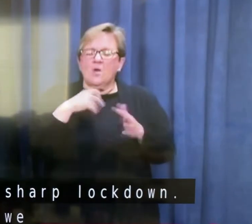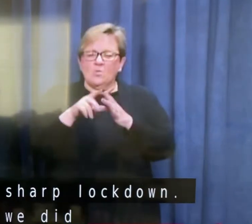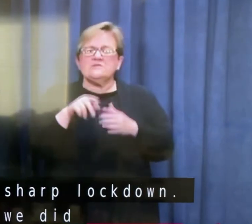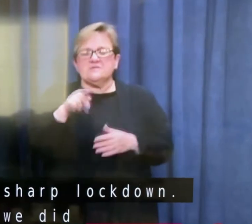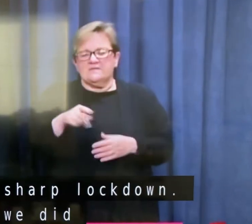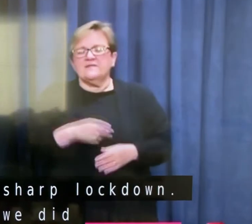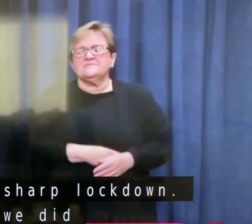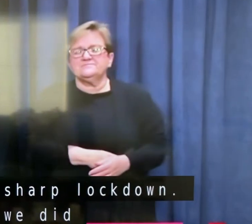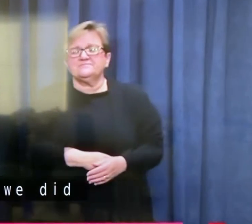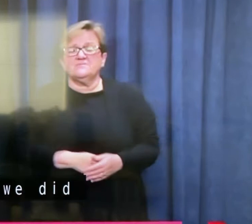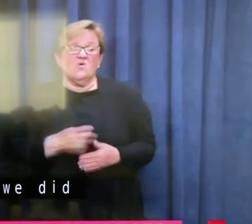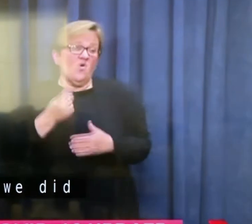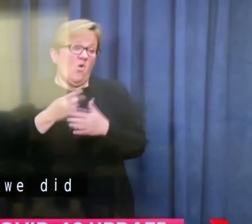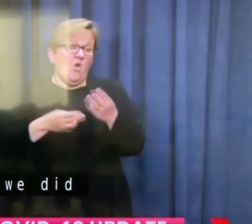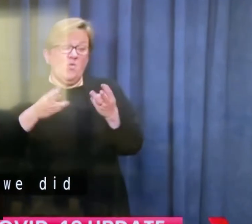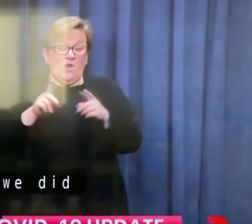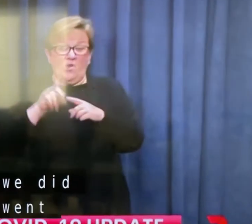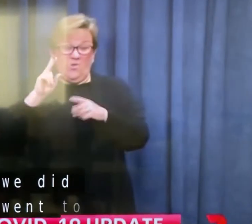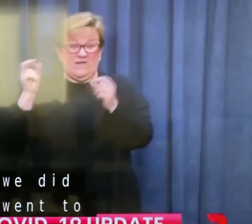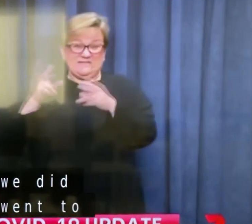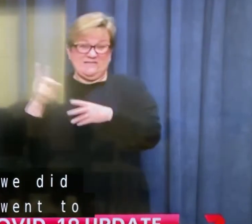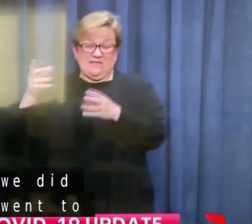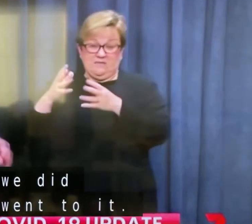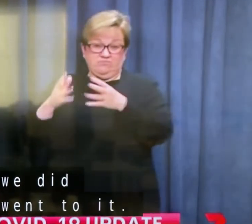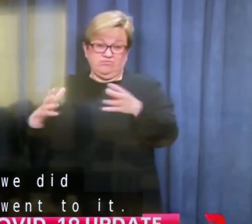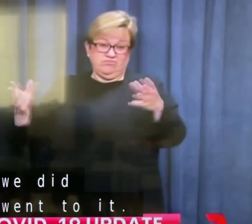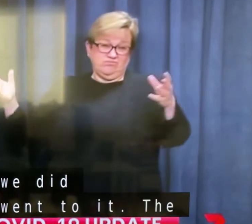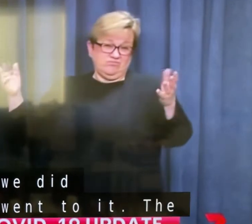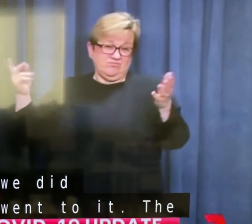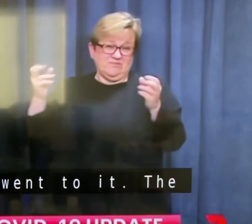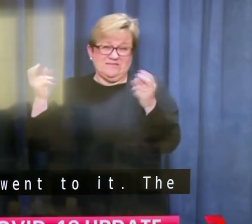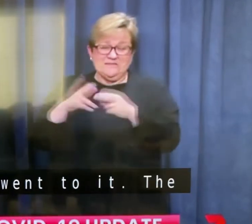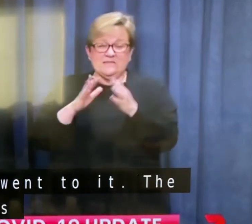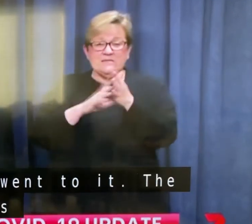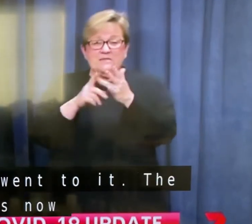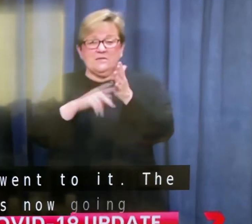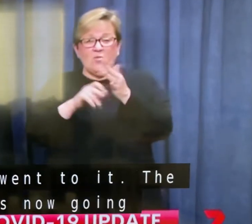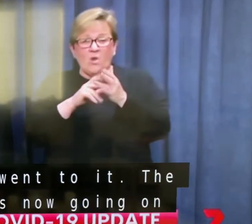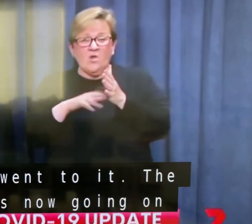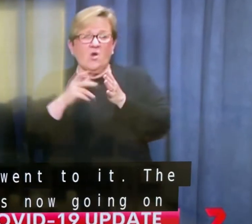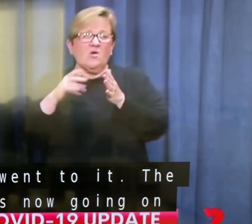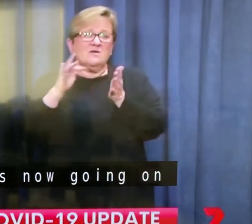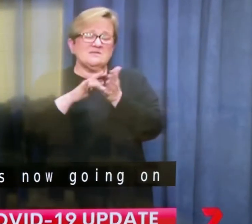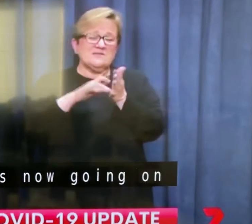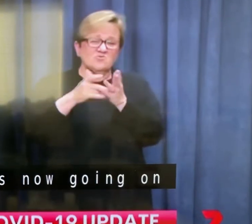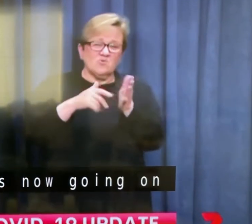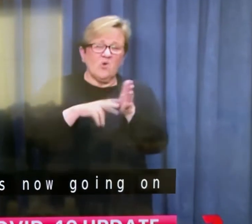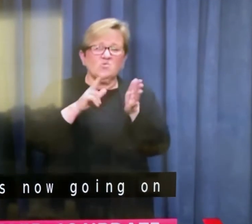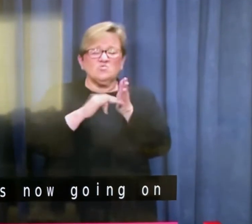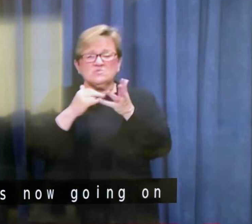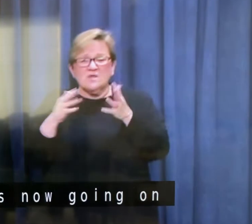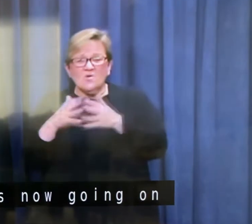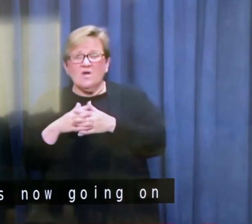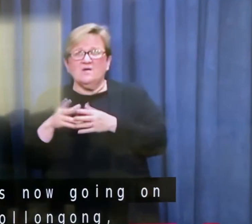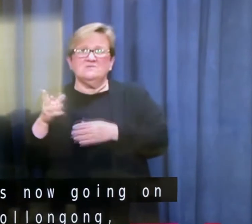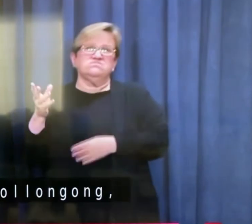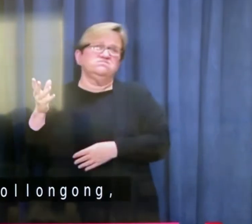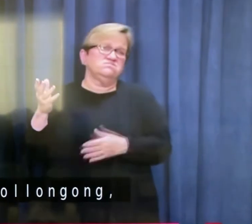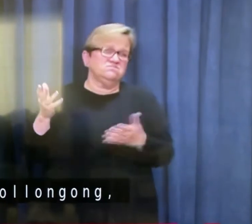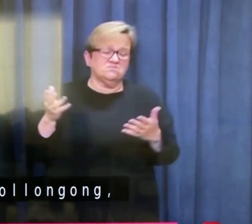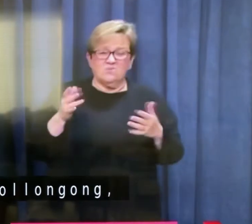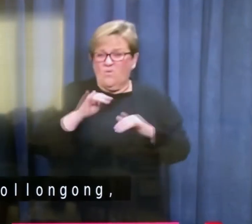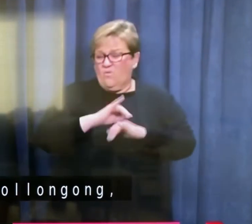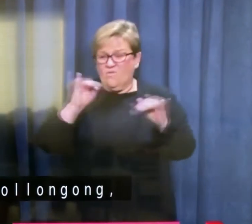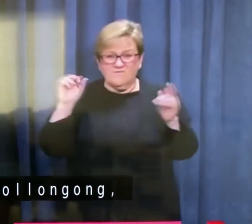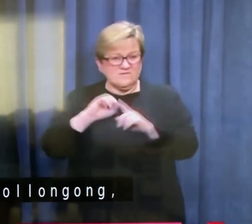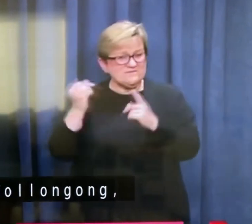the alternative is what was happening. now going on in Sydney. So Sydney, Wollongong, parts of the Central Coast, parts of New South Wales. It's